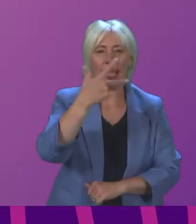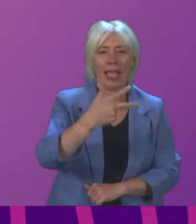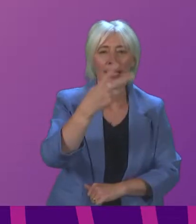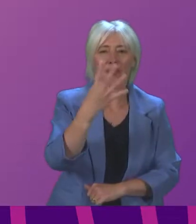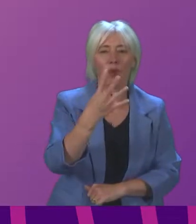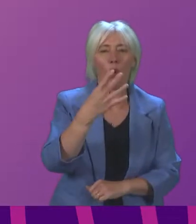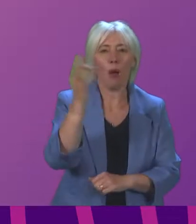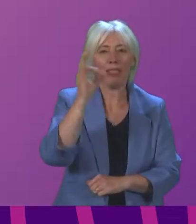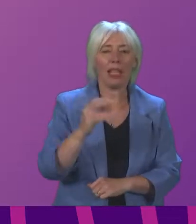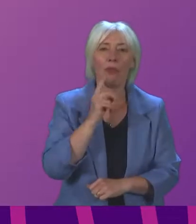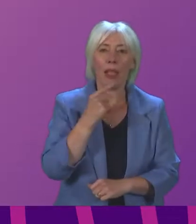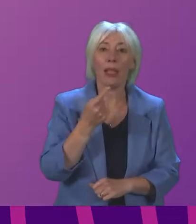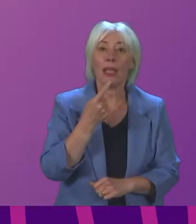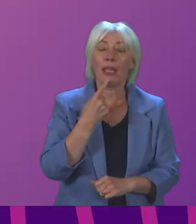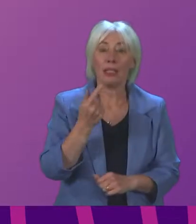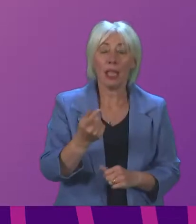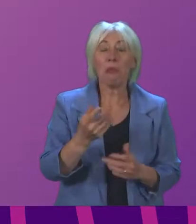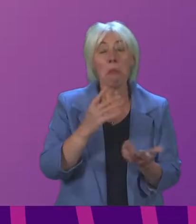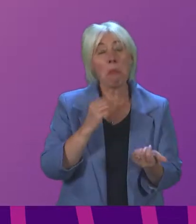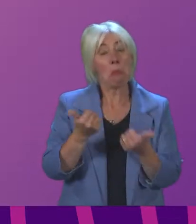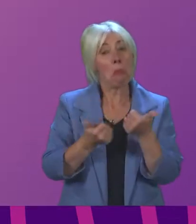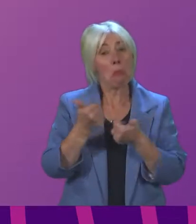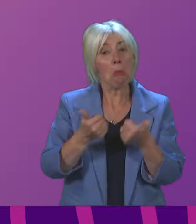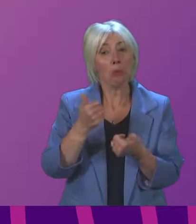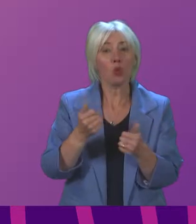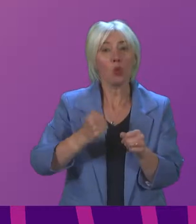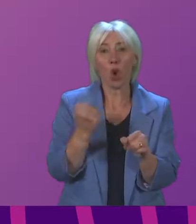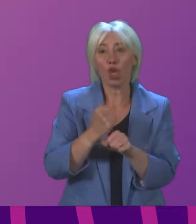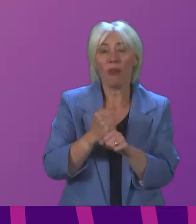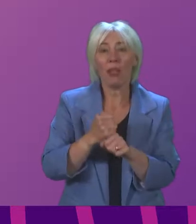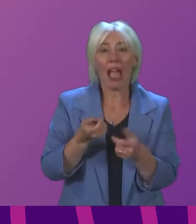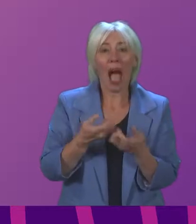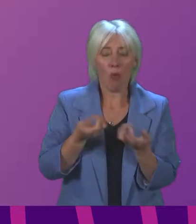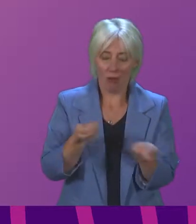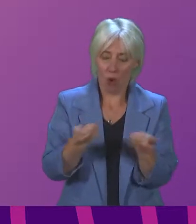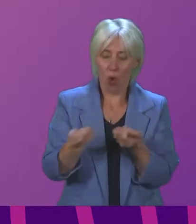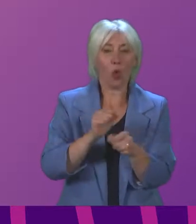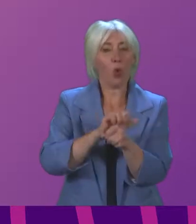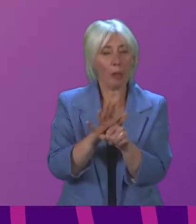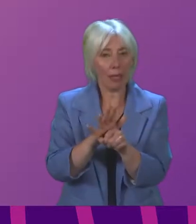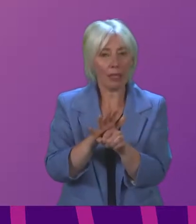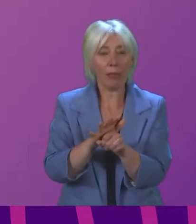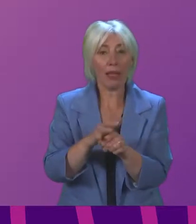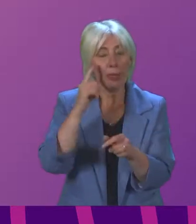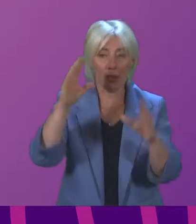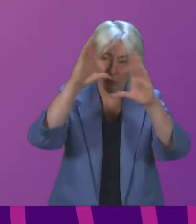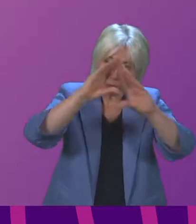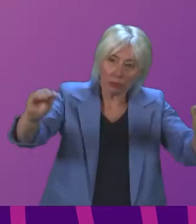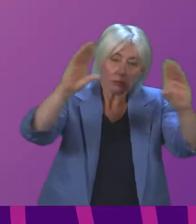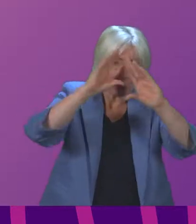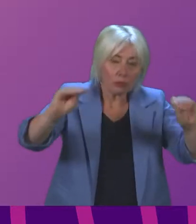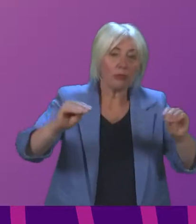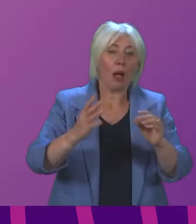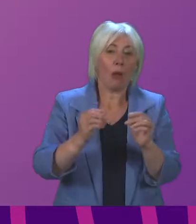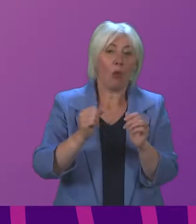asked and held a favourable opinion of the Scottish Government's handling of the pandemic. The message is clearly working around about the vaccine booster